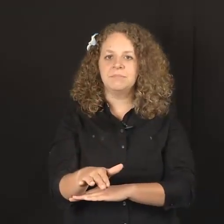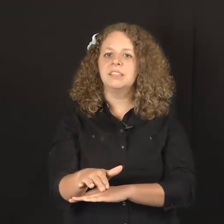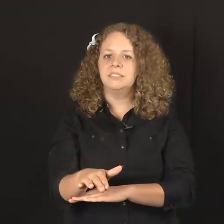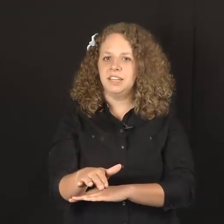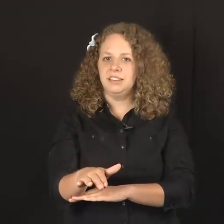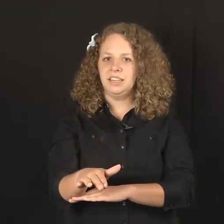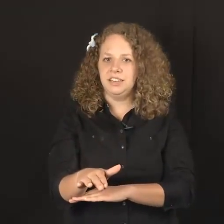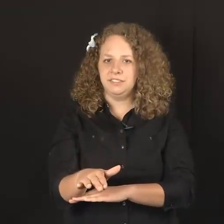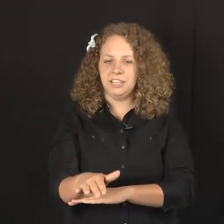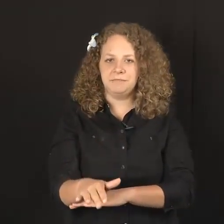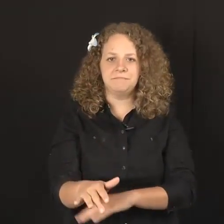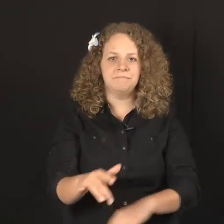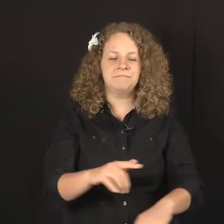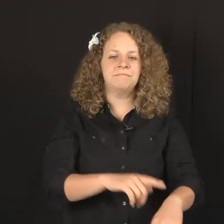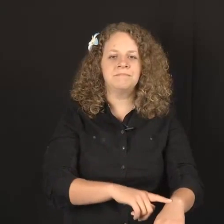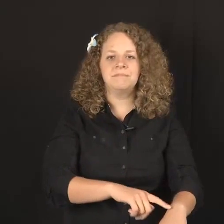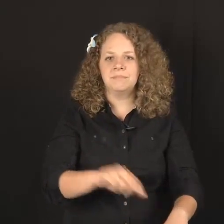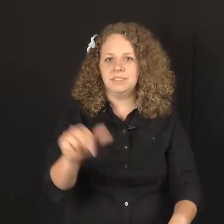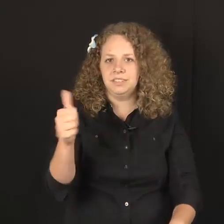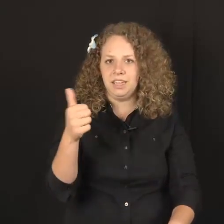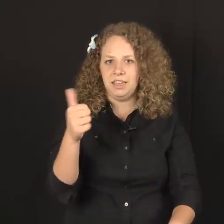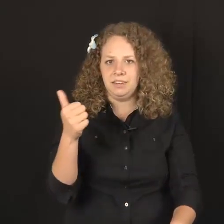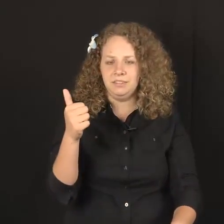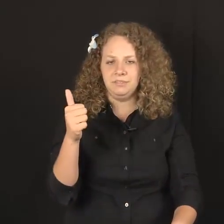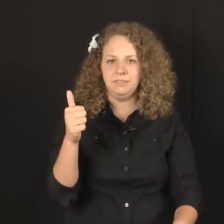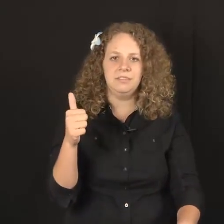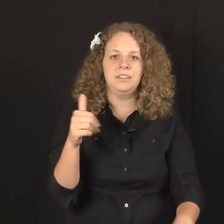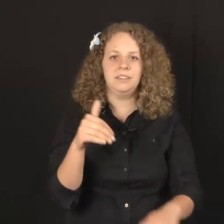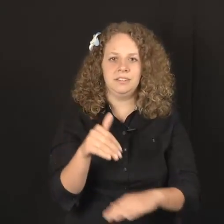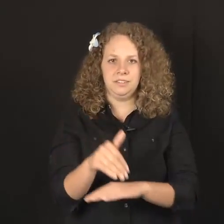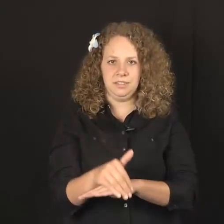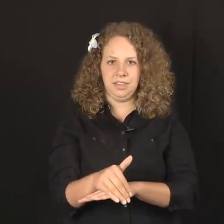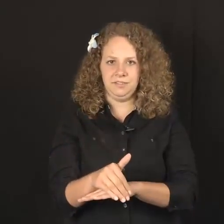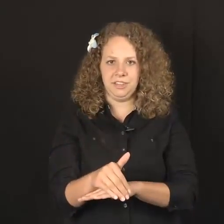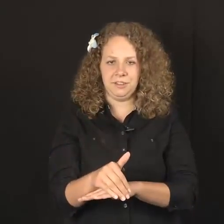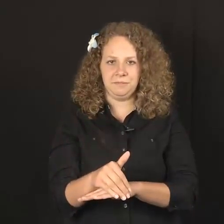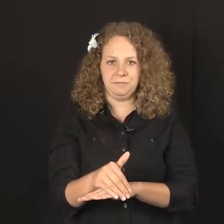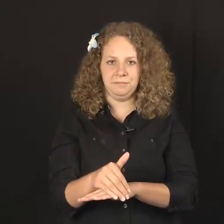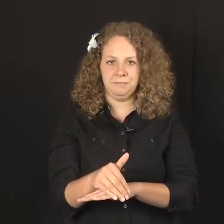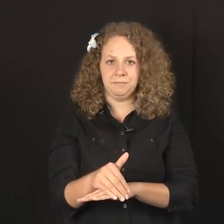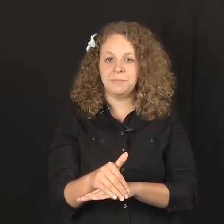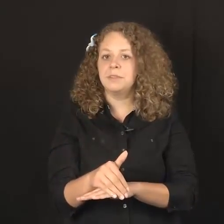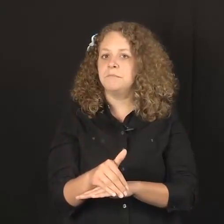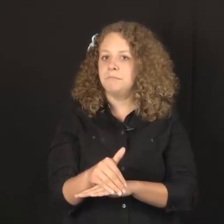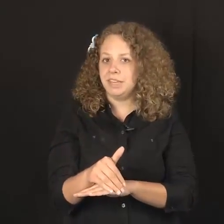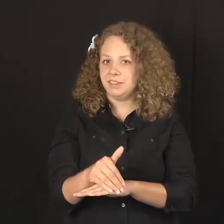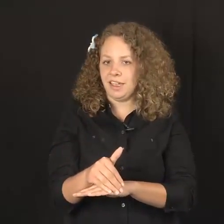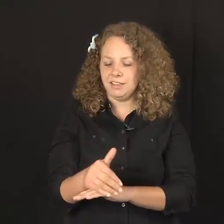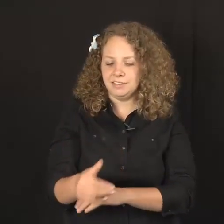10 in the evening. 10 in the evening. Midnight.